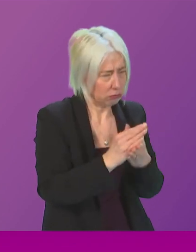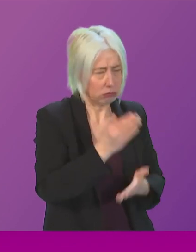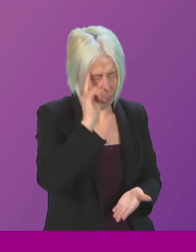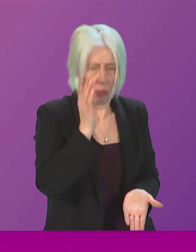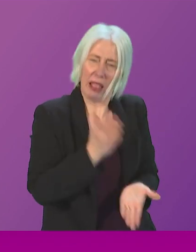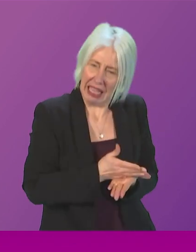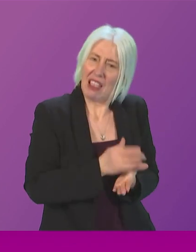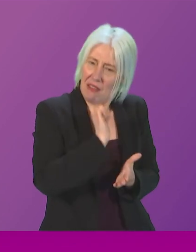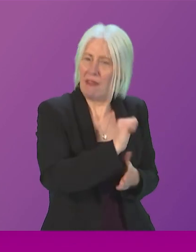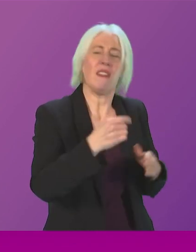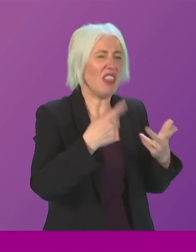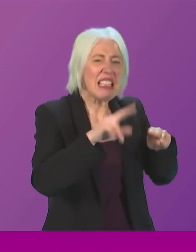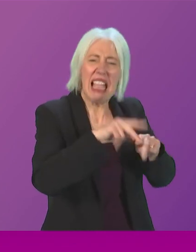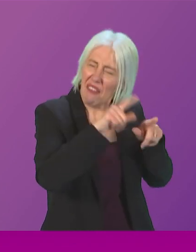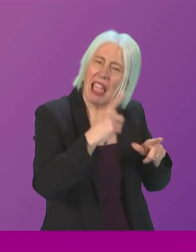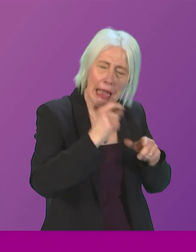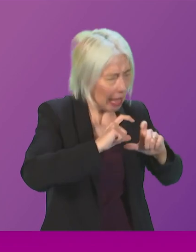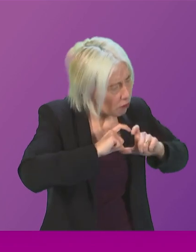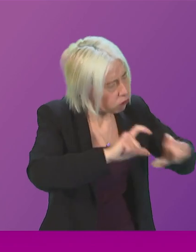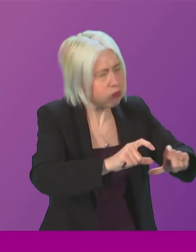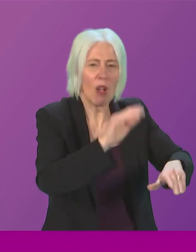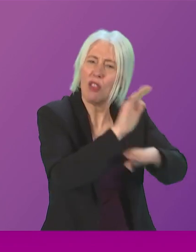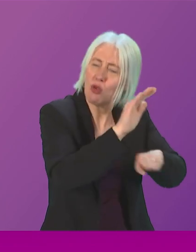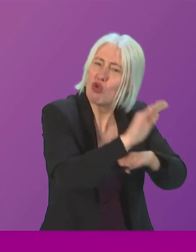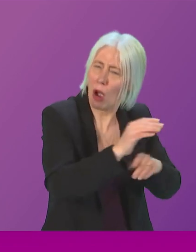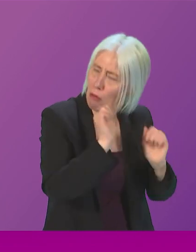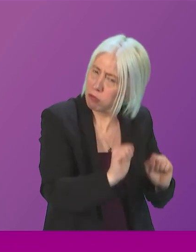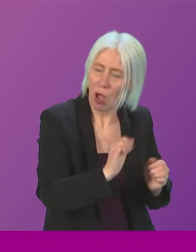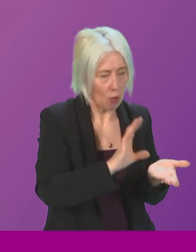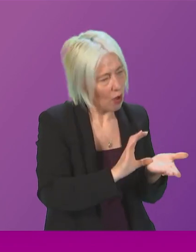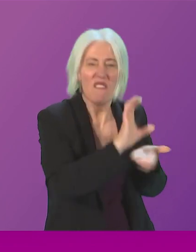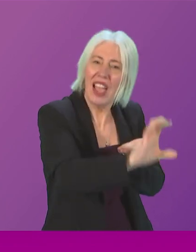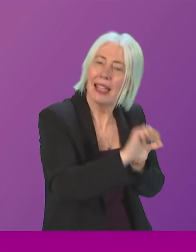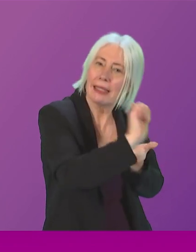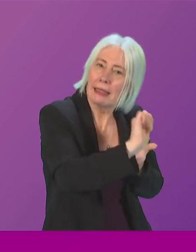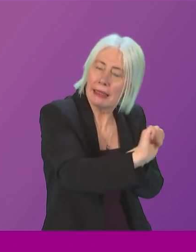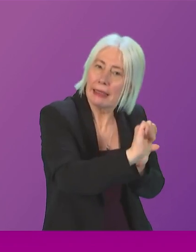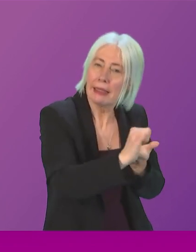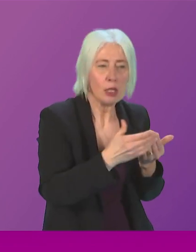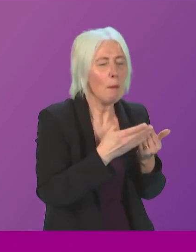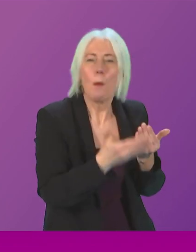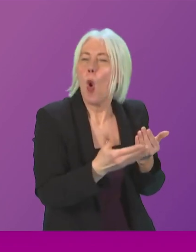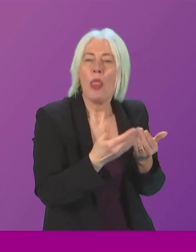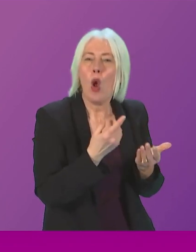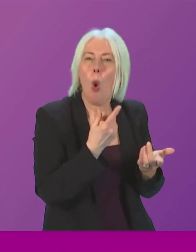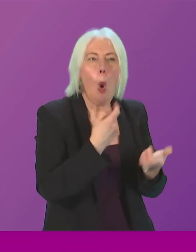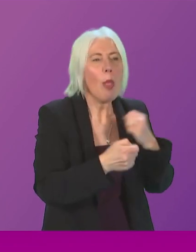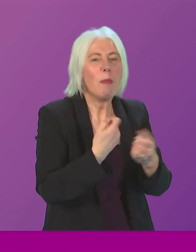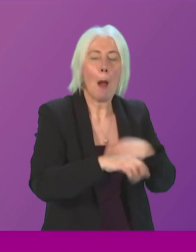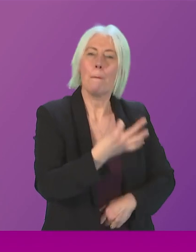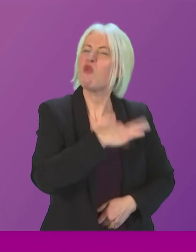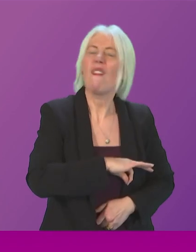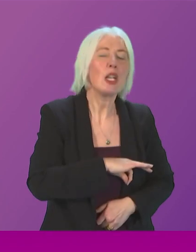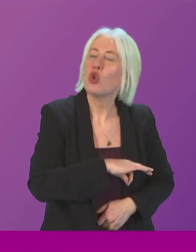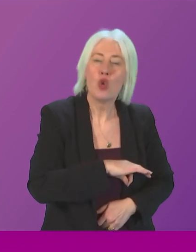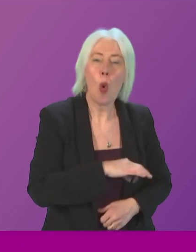in that workforce and in the future of the yard investment in the yard is about more than just profitability as important of